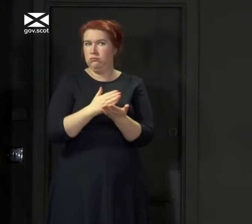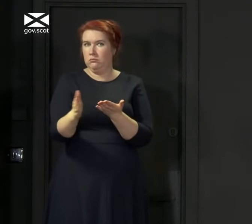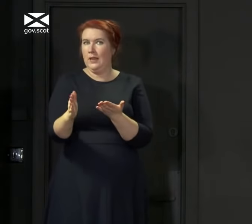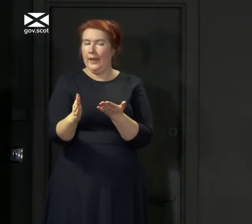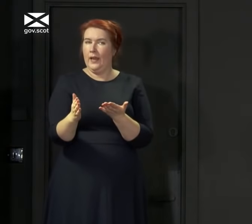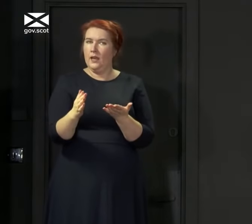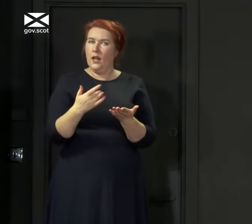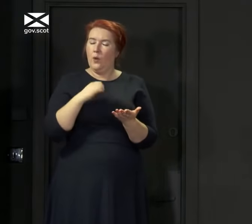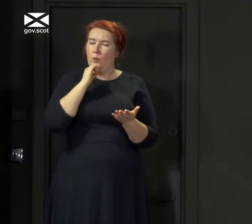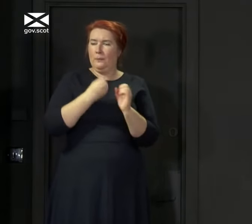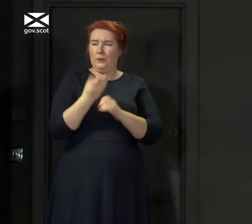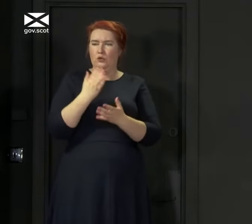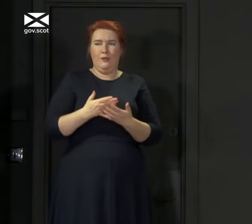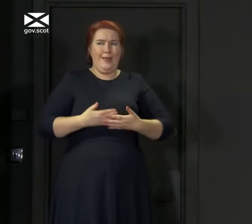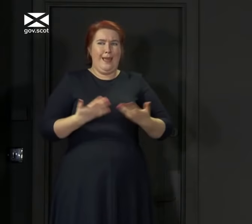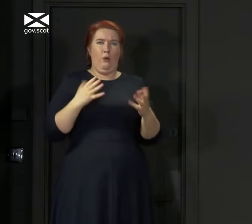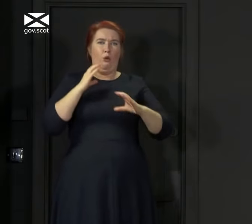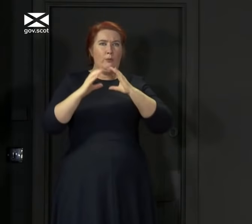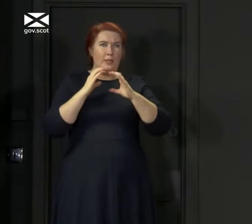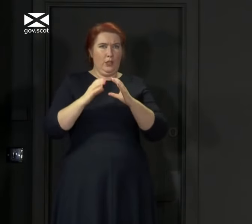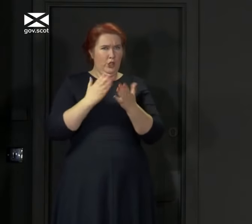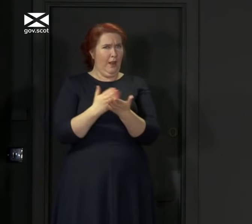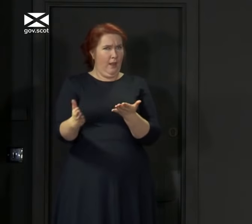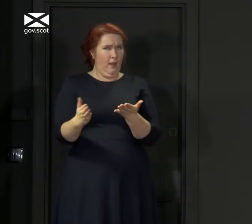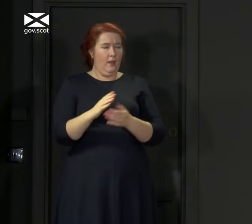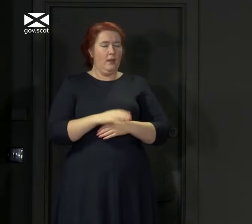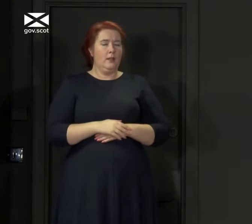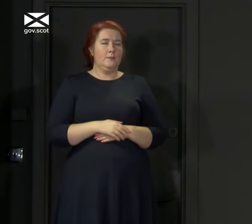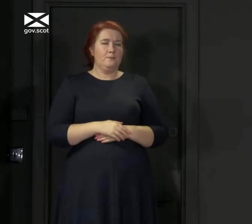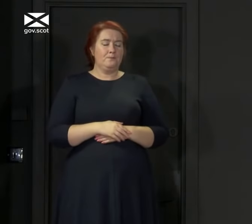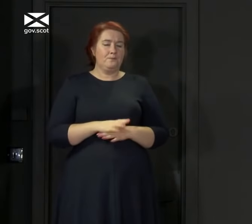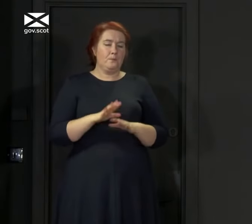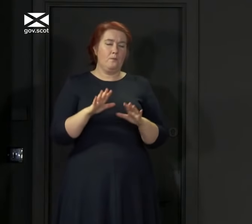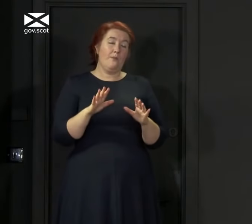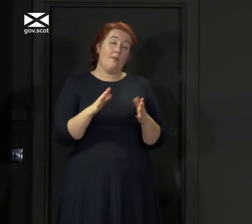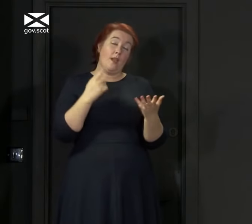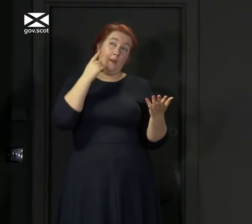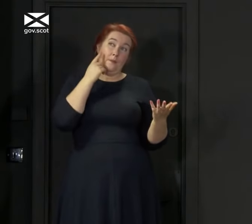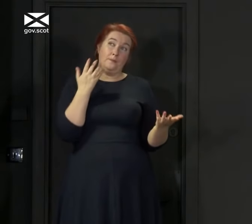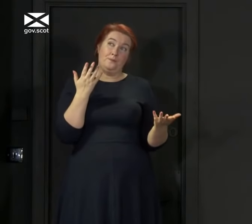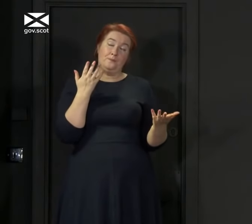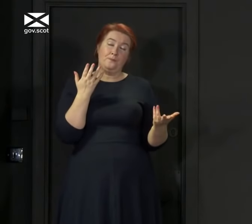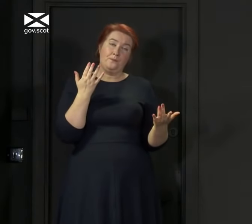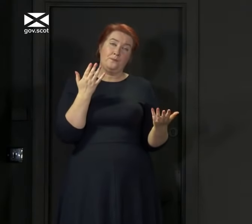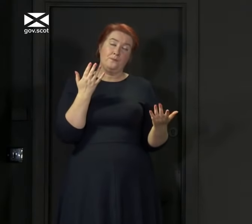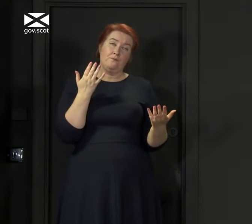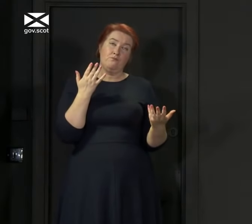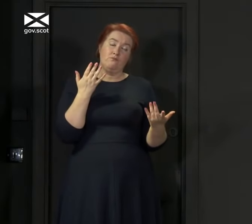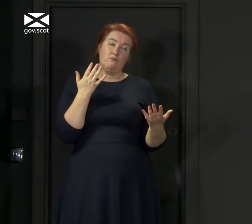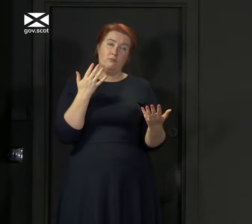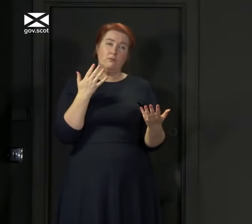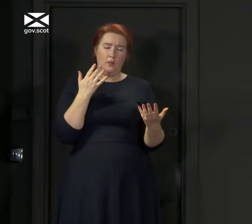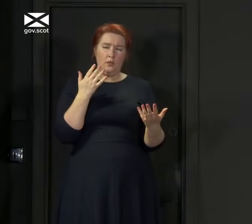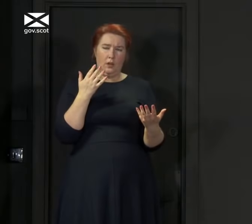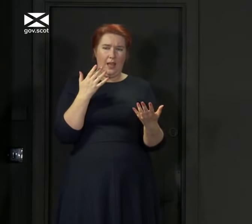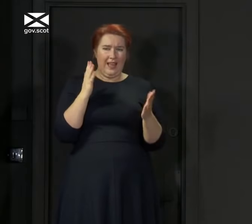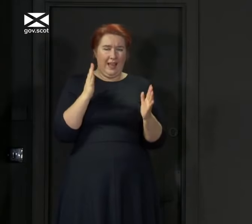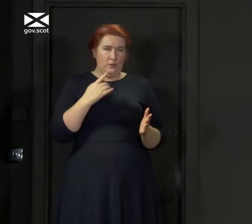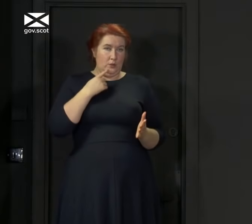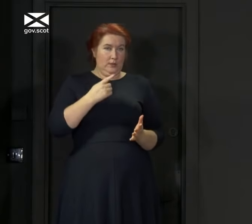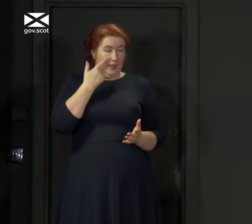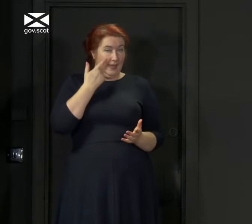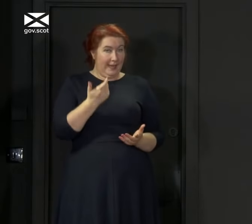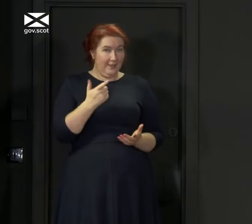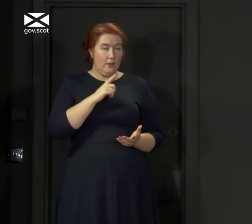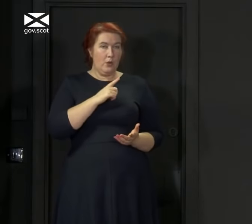communication on this is very direct. Look, I guess this is, and I always think carefully about this because